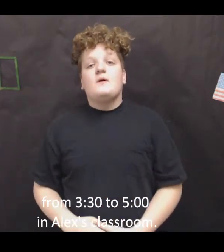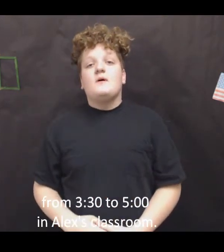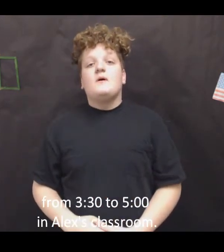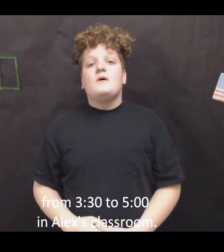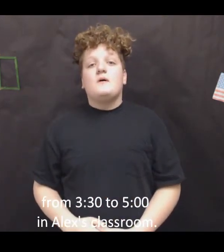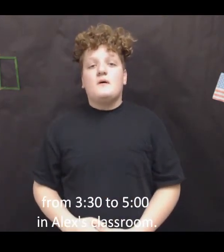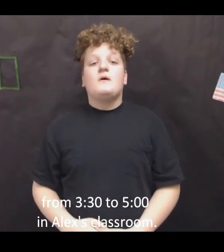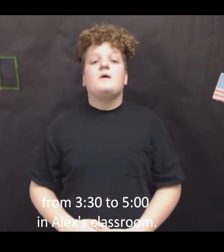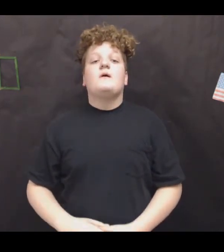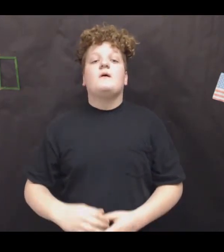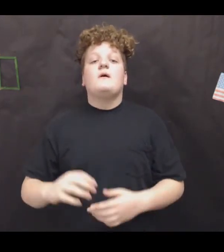classroom.